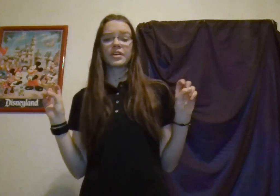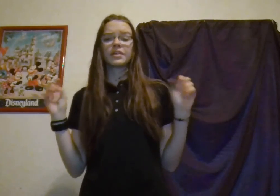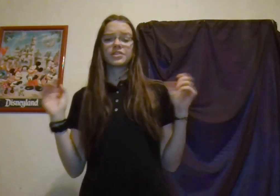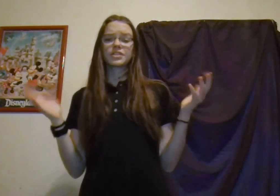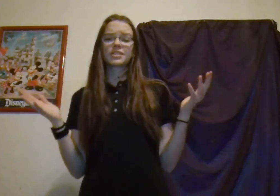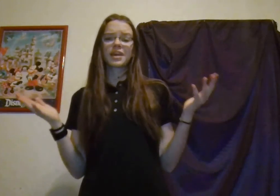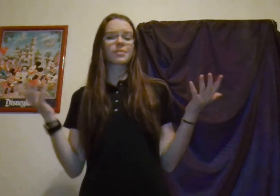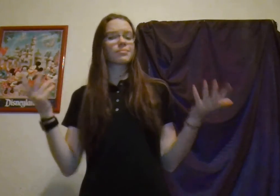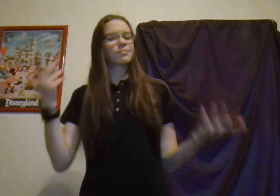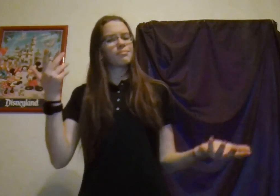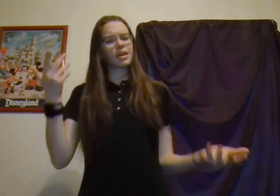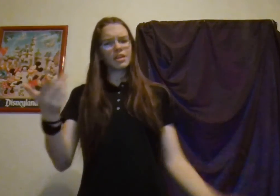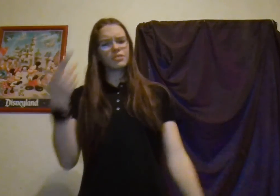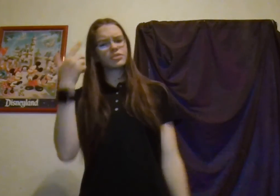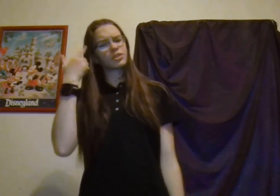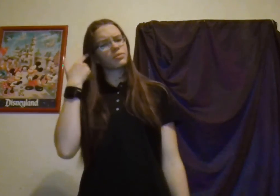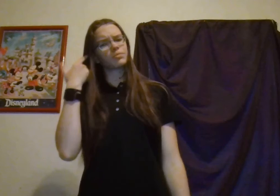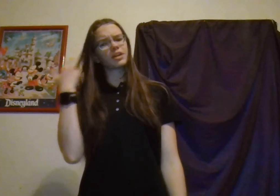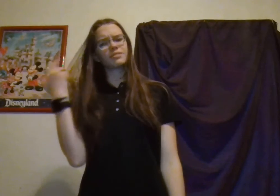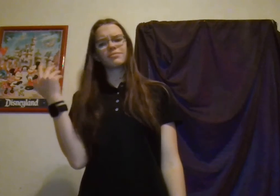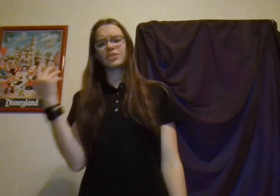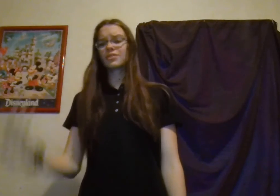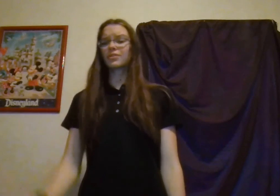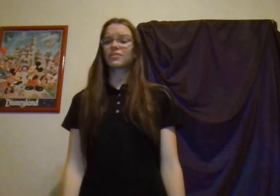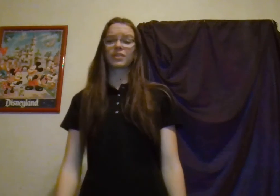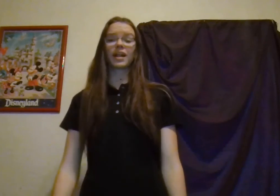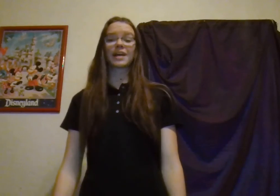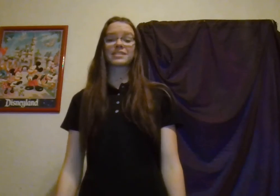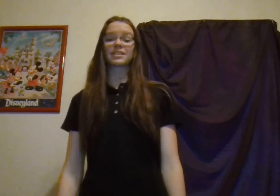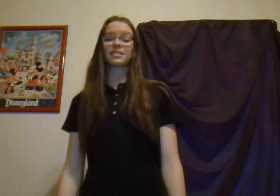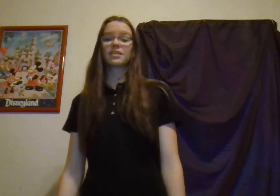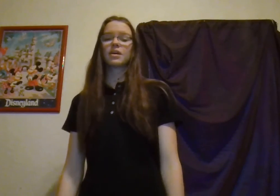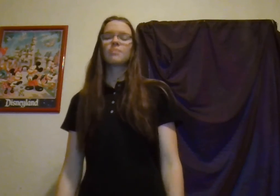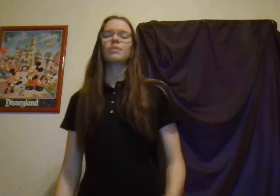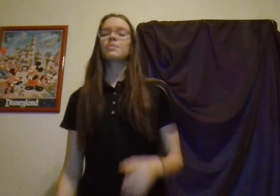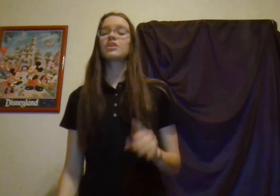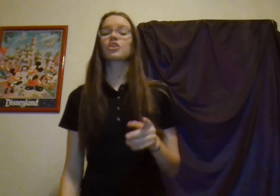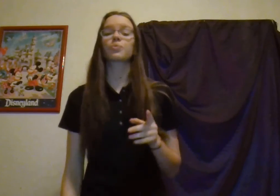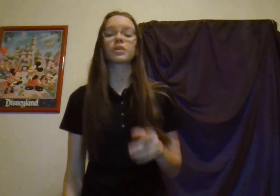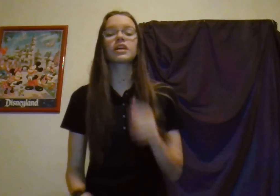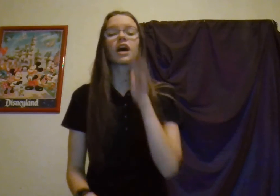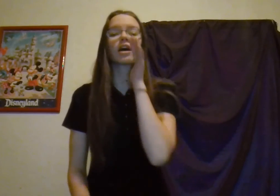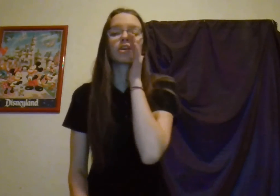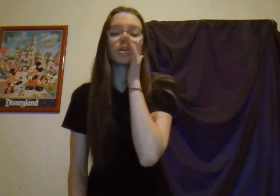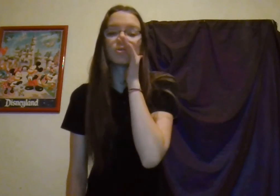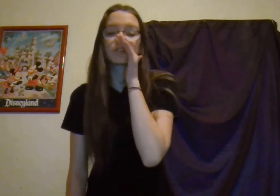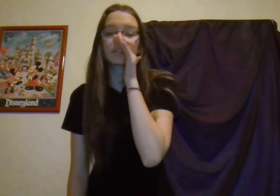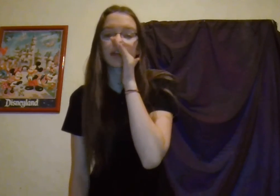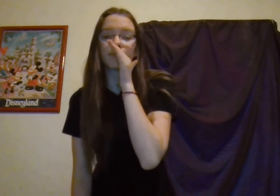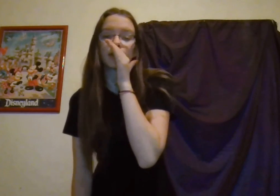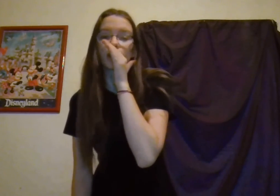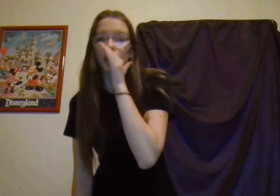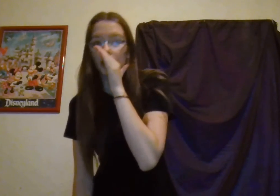just think, maybe you do and you don't even realize it. Maybe you're really a huge STEM nerd.